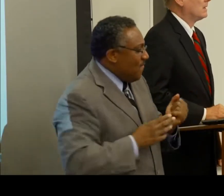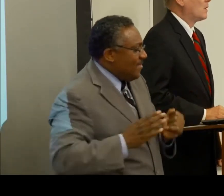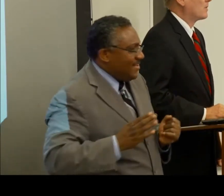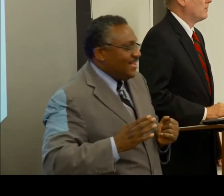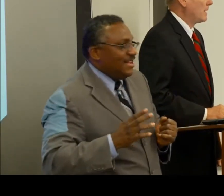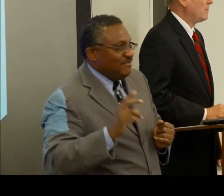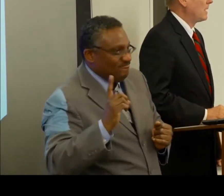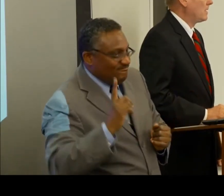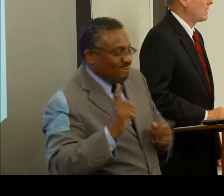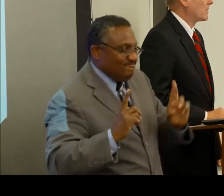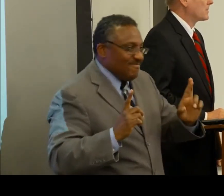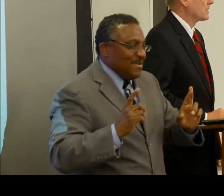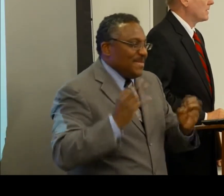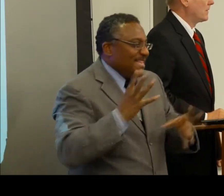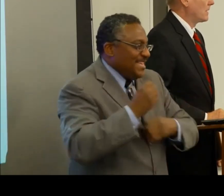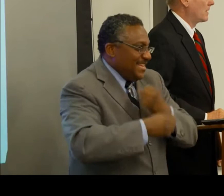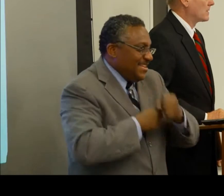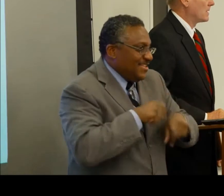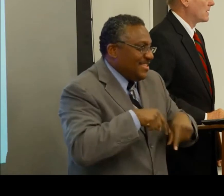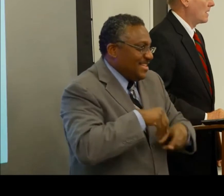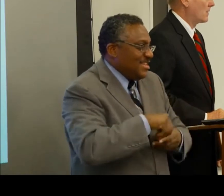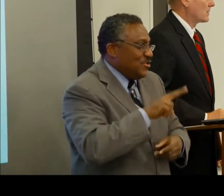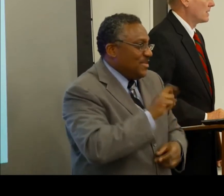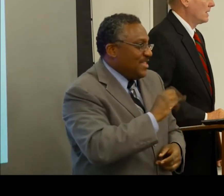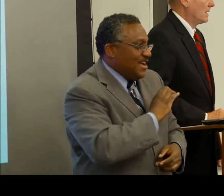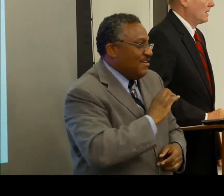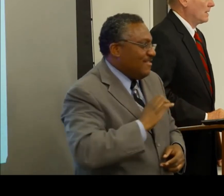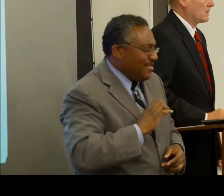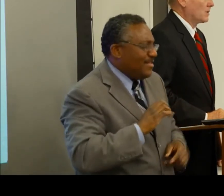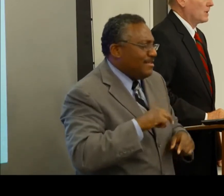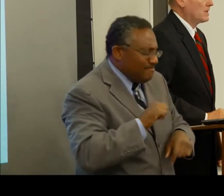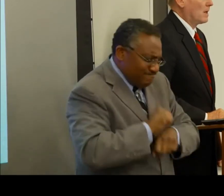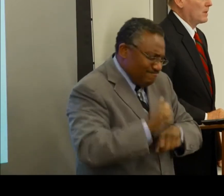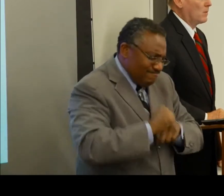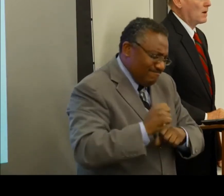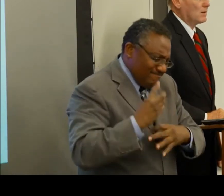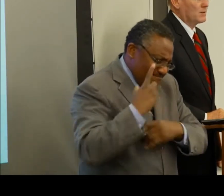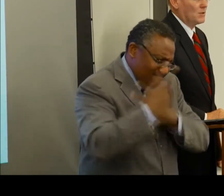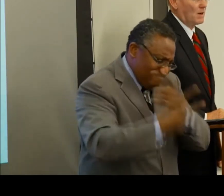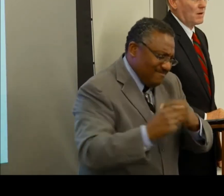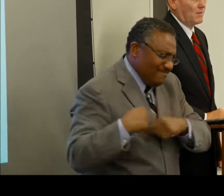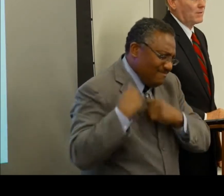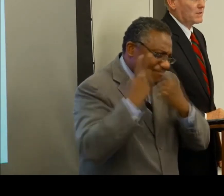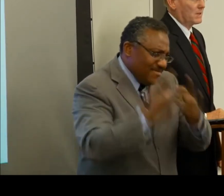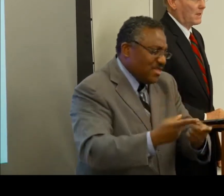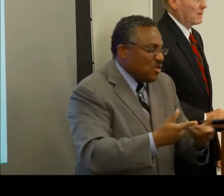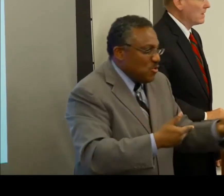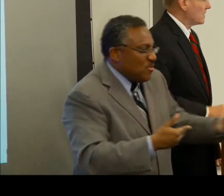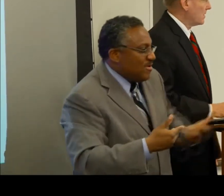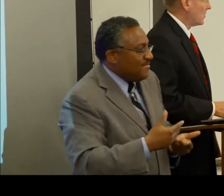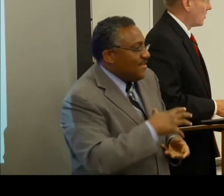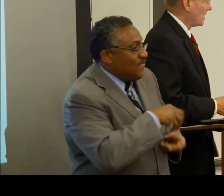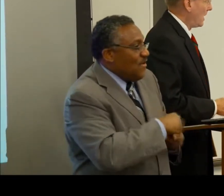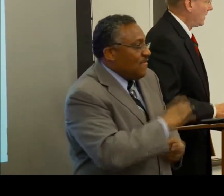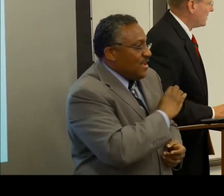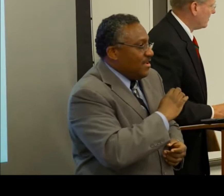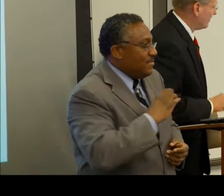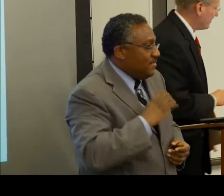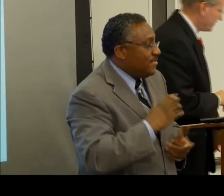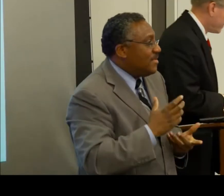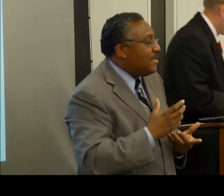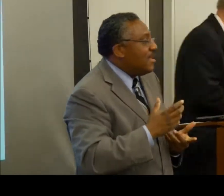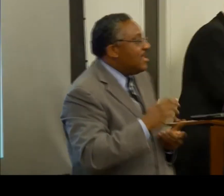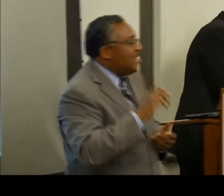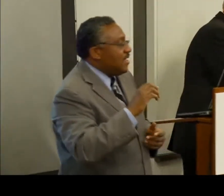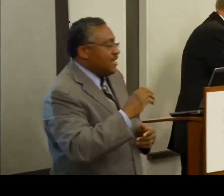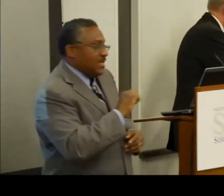over many, many years in the United States Congress. So, please help me welcome to our conference today, Senator Orrin Hatch.